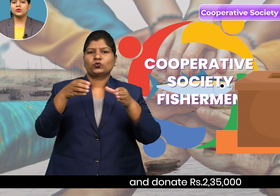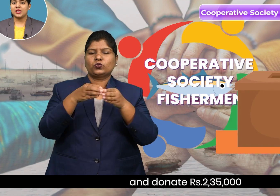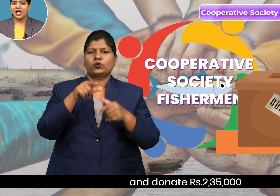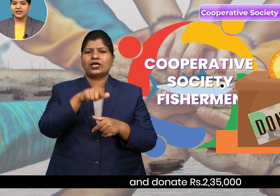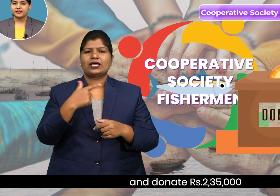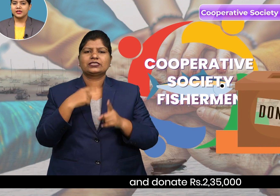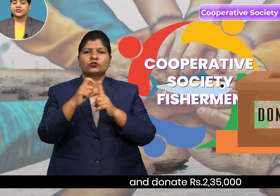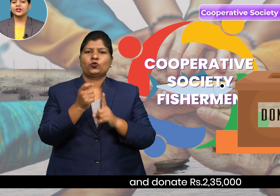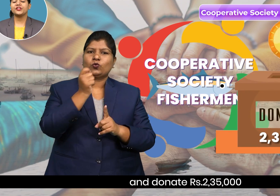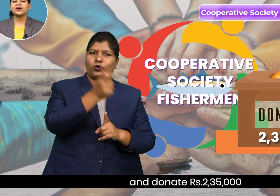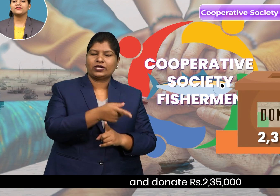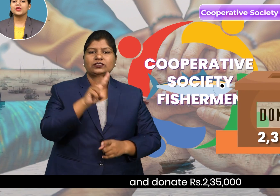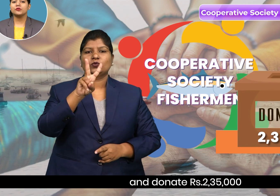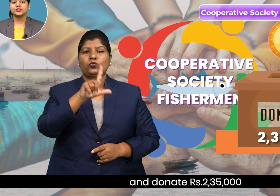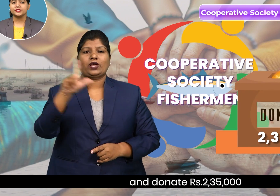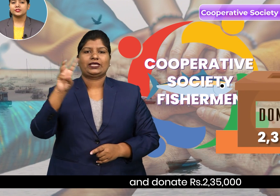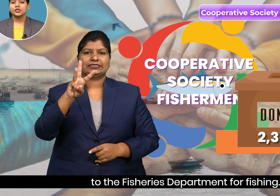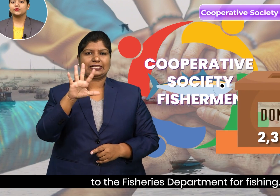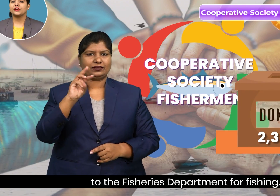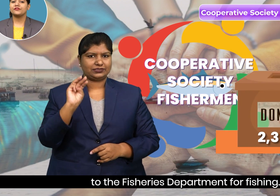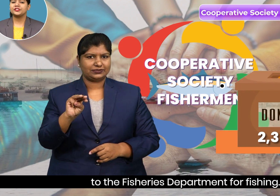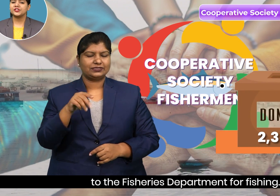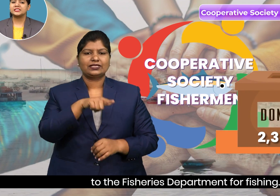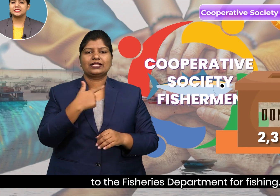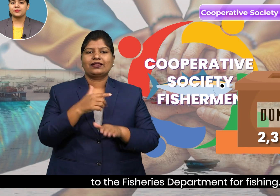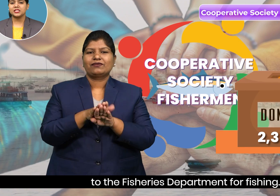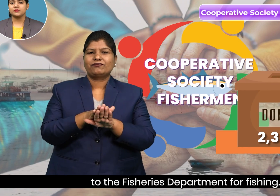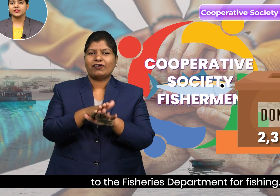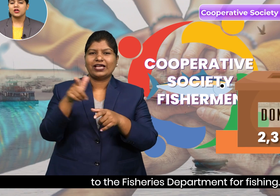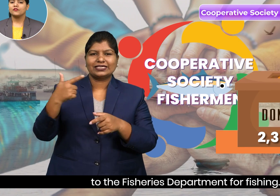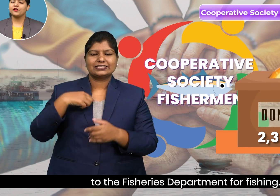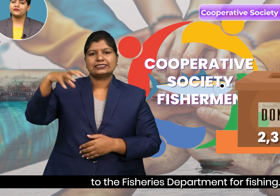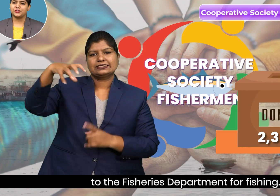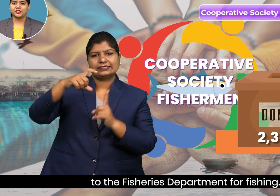,35,000 to the fisheries department for fishing.